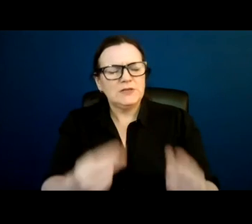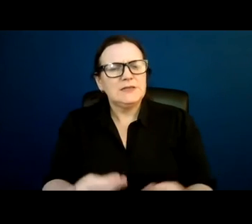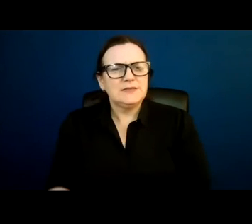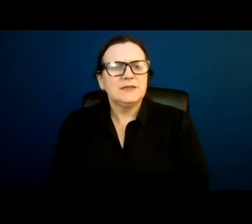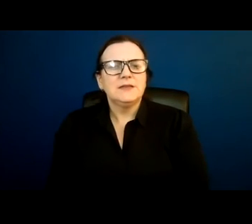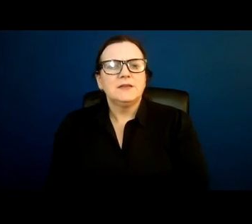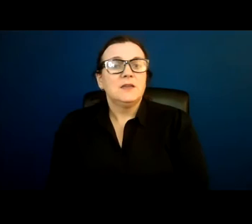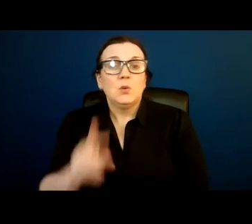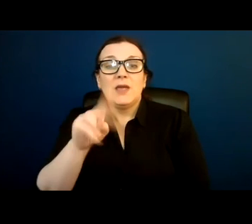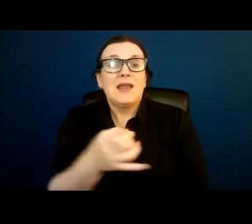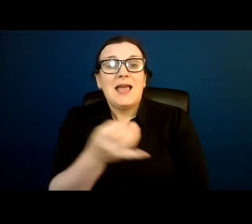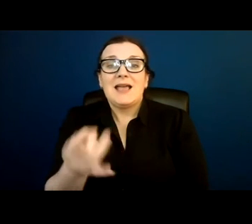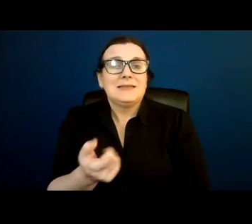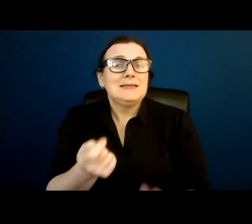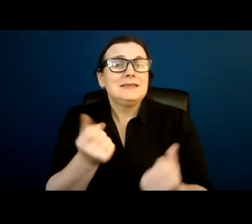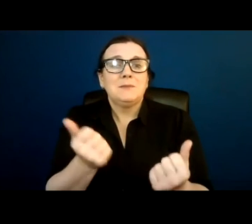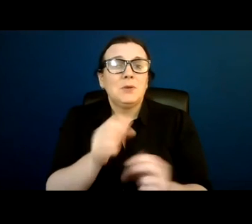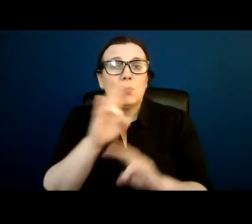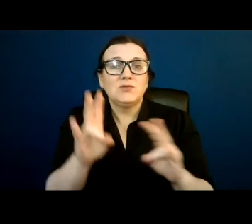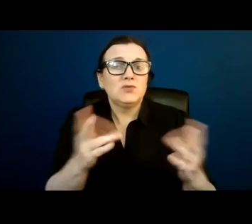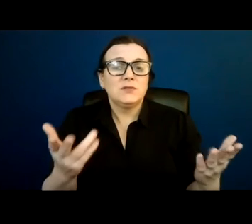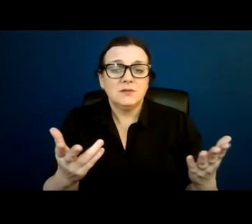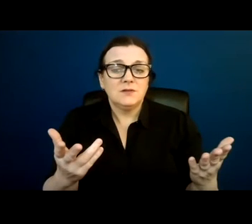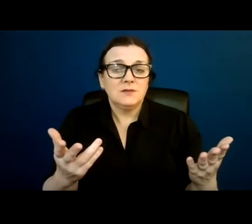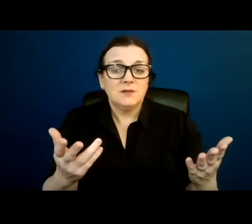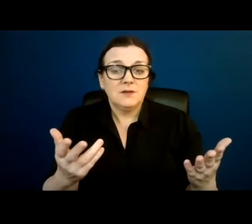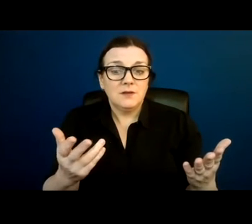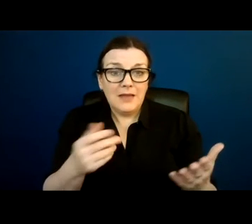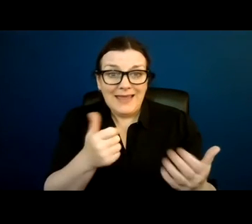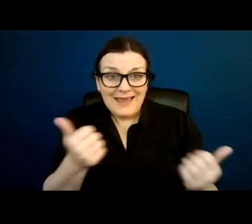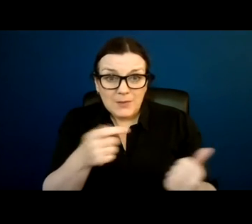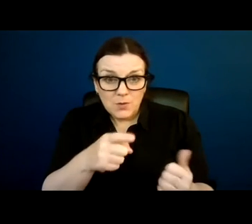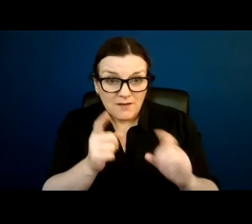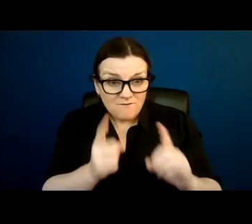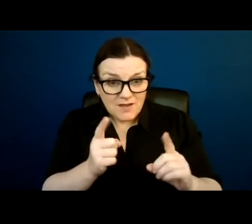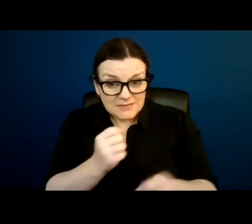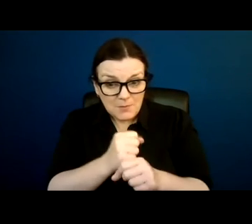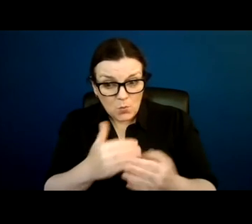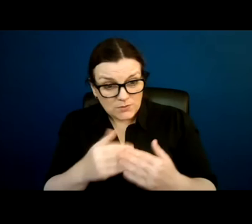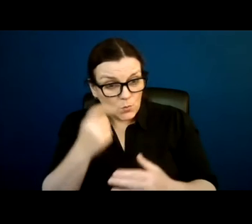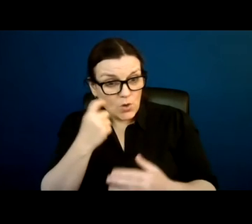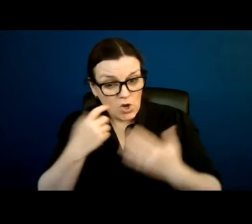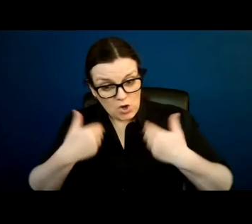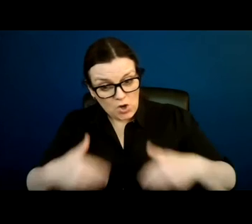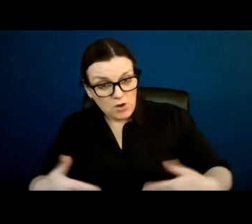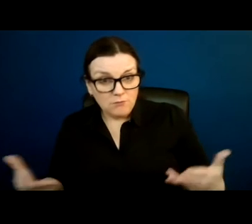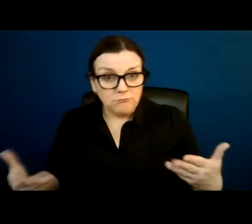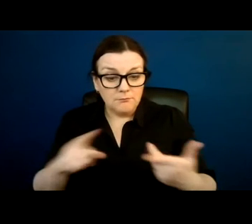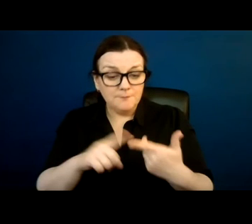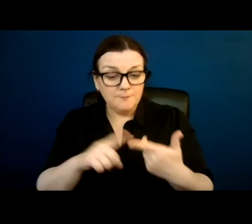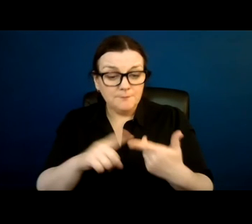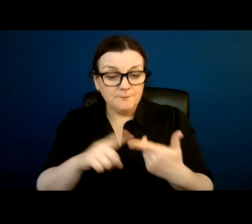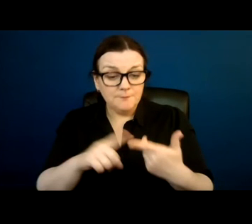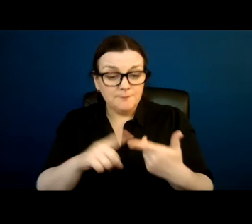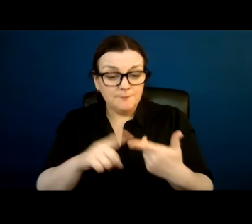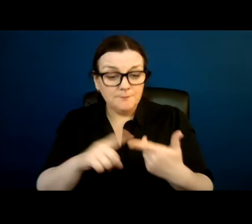even the simplest of questions. Does someone ever give you advice about what to wear? Does someone ever give you advice about where to go,